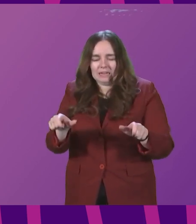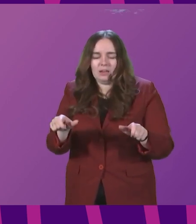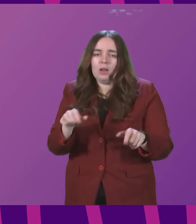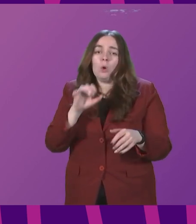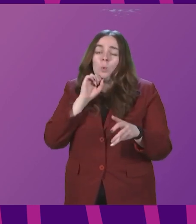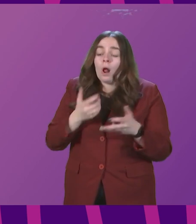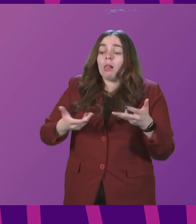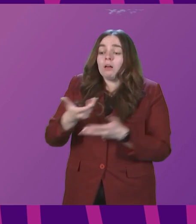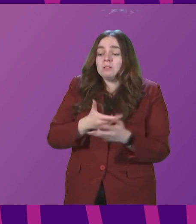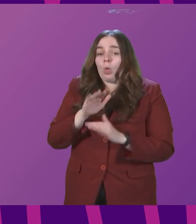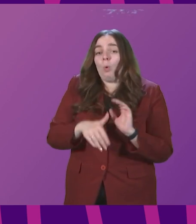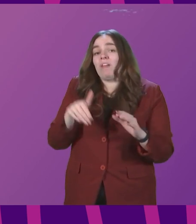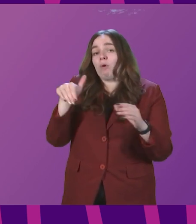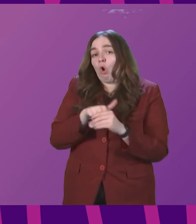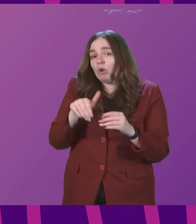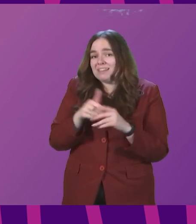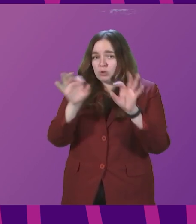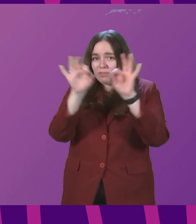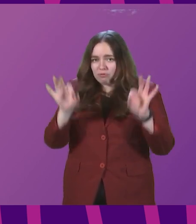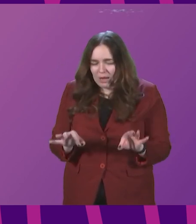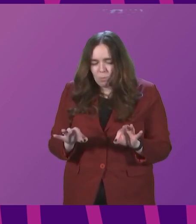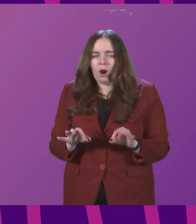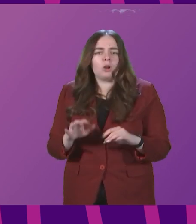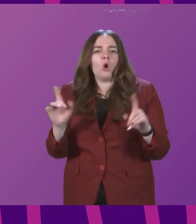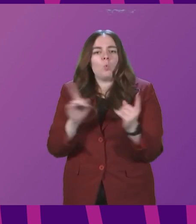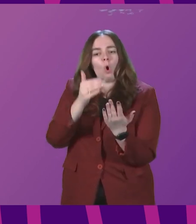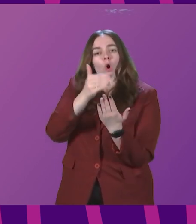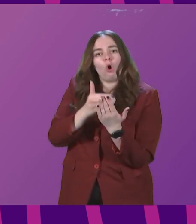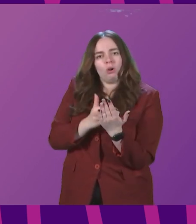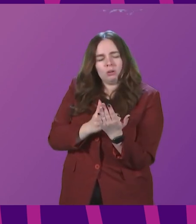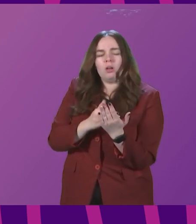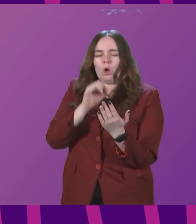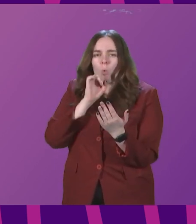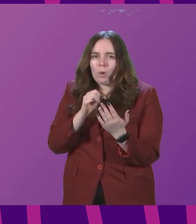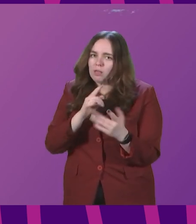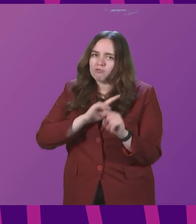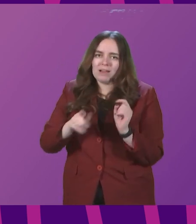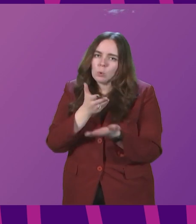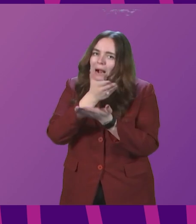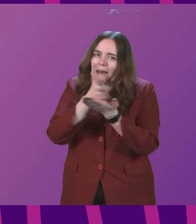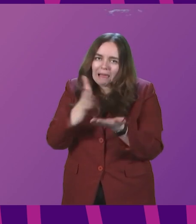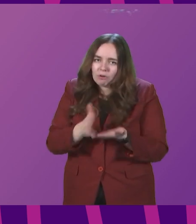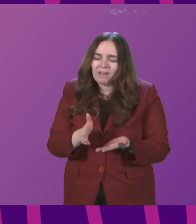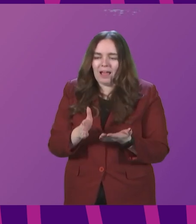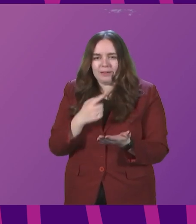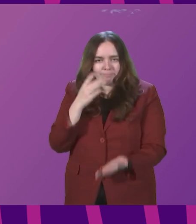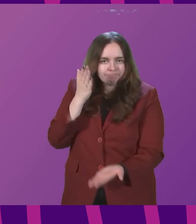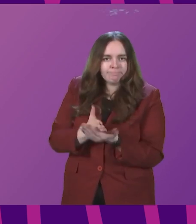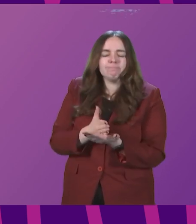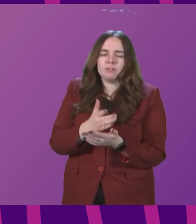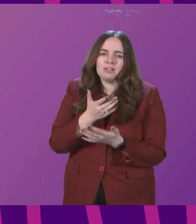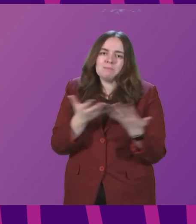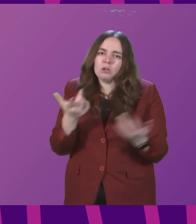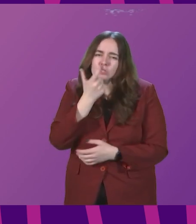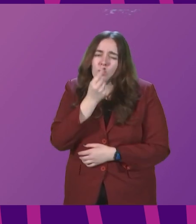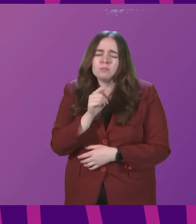contents of the framework in terms of triggers that it includes. Yes, we will look to give as much clarity and certainty as possible. But let me say